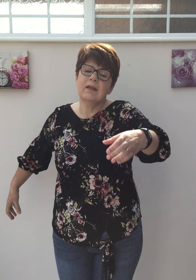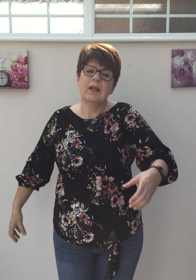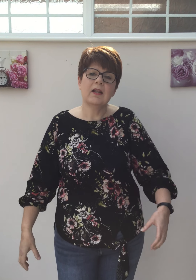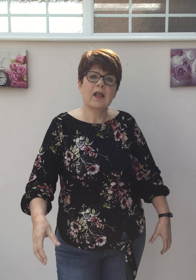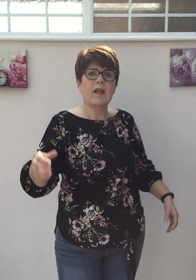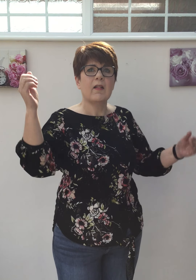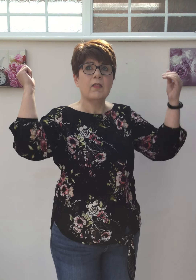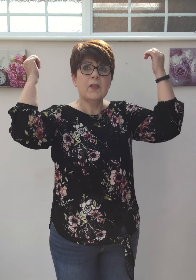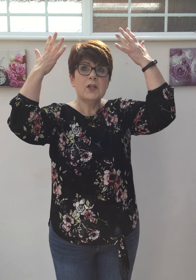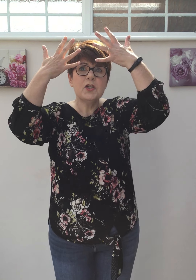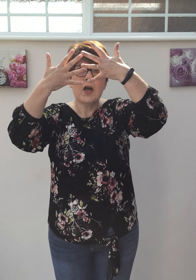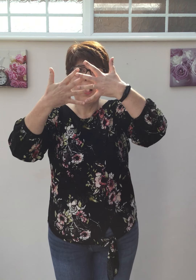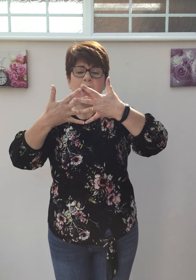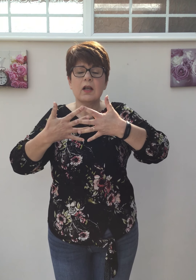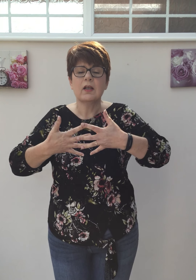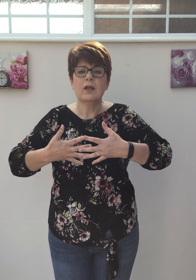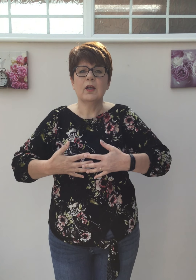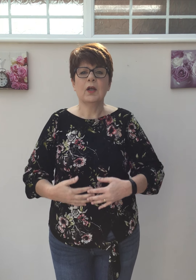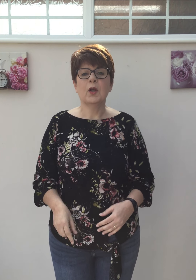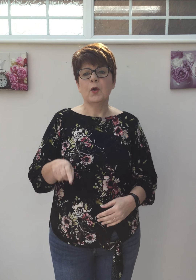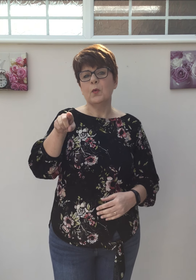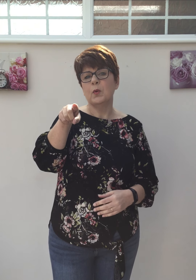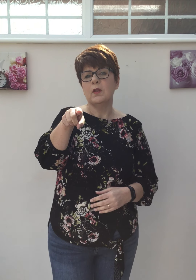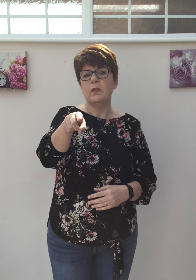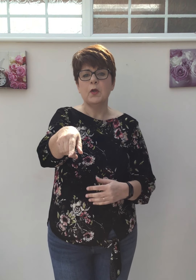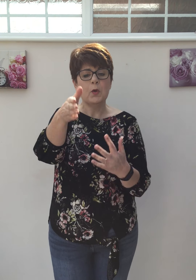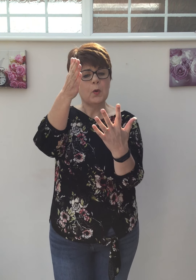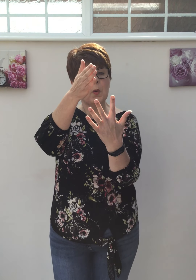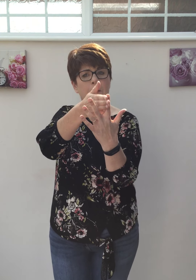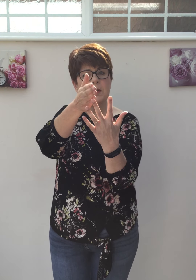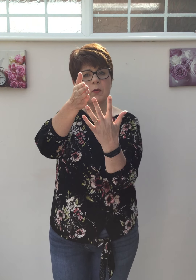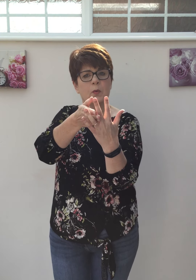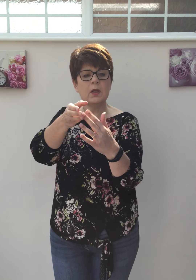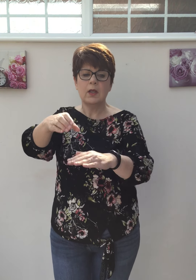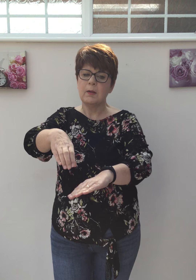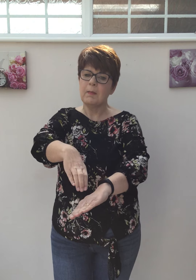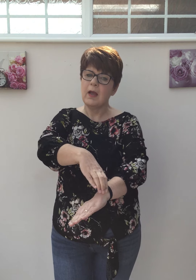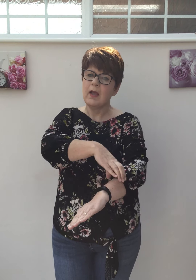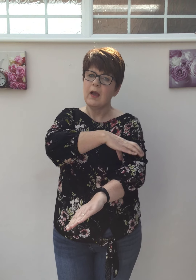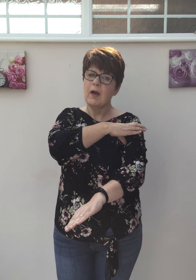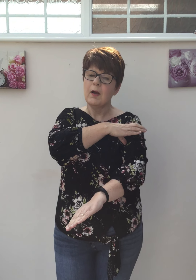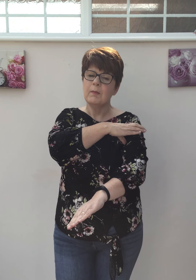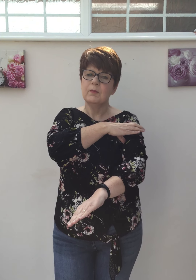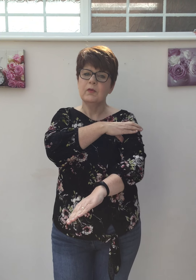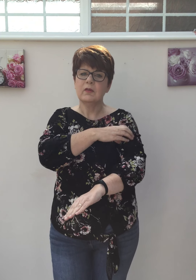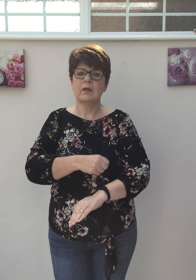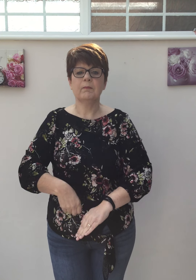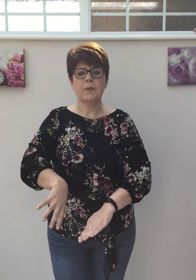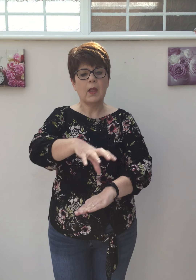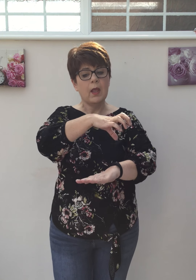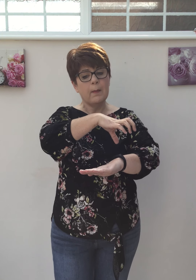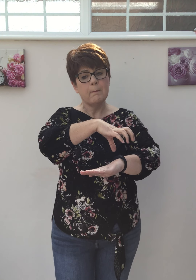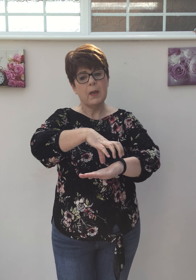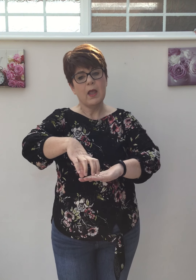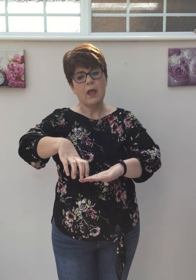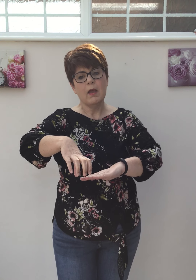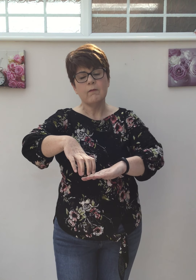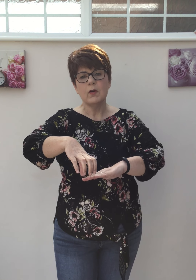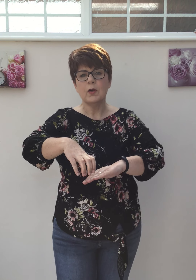in the dark With you between my arms Barefoot